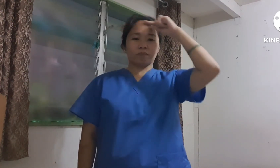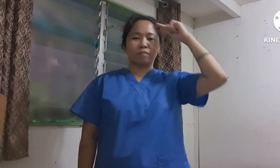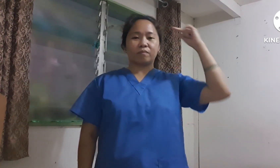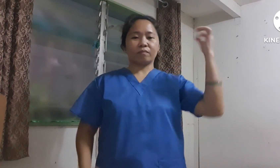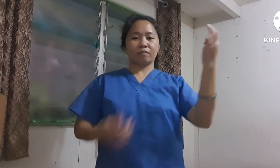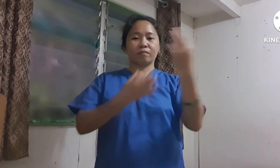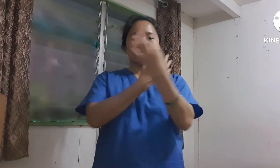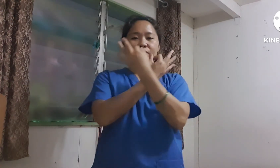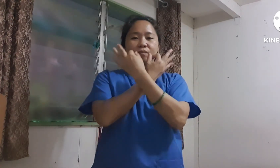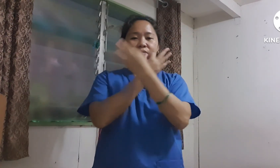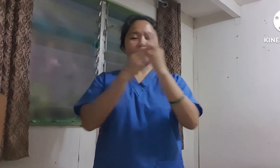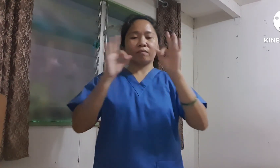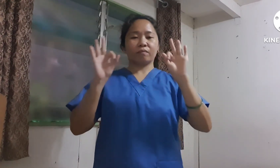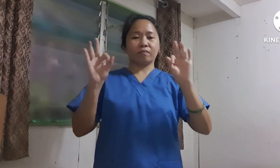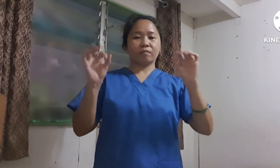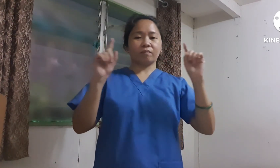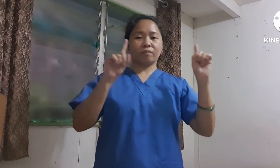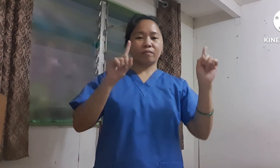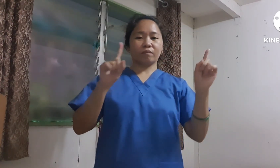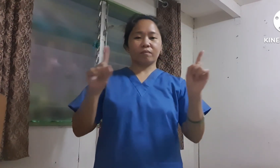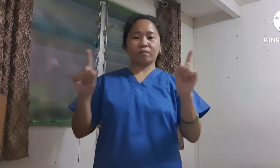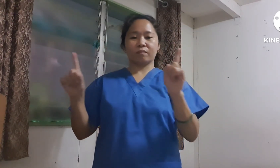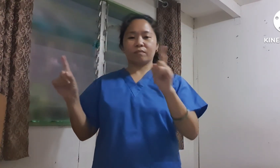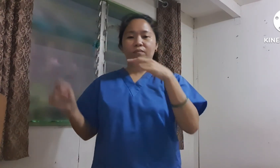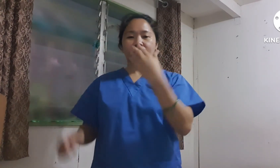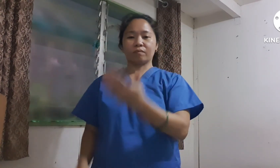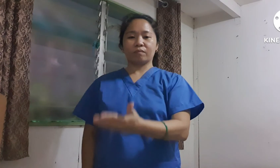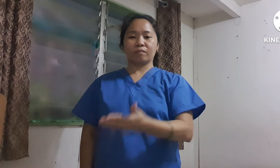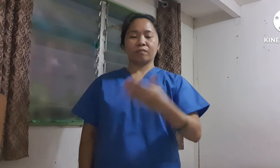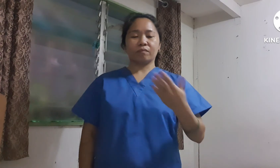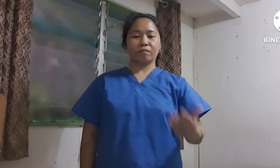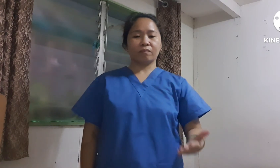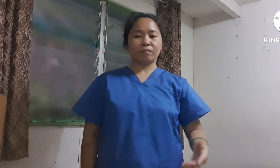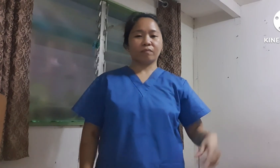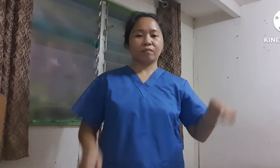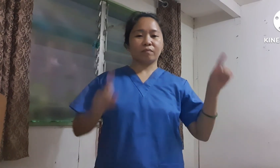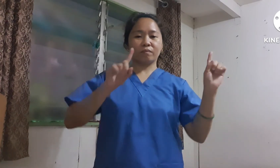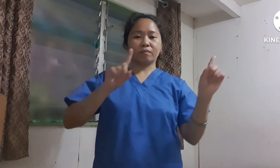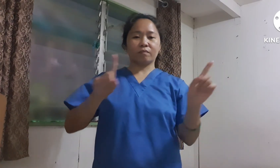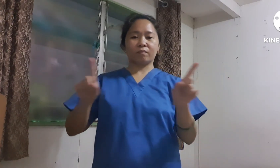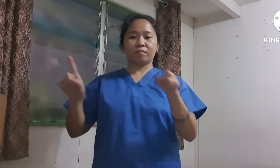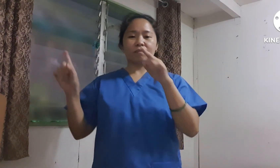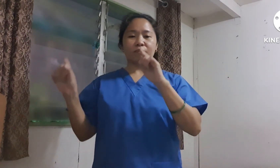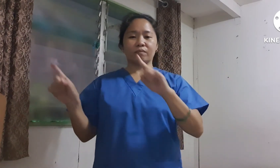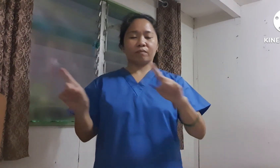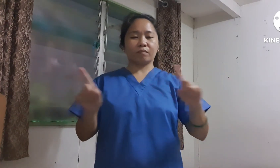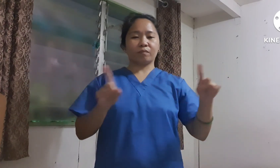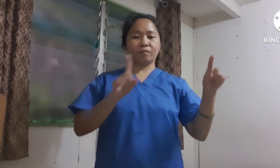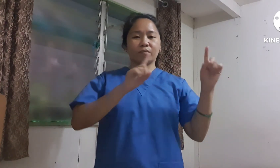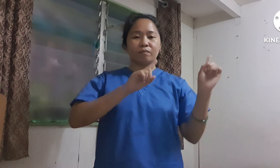am free, free to do the things I want to do.